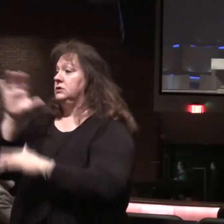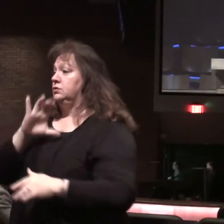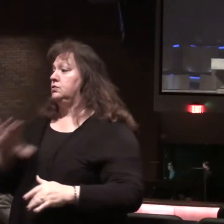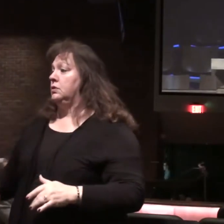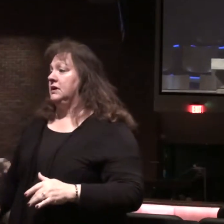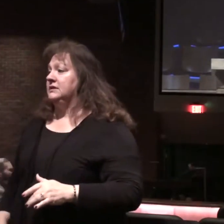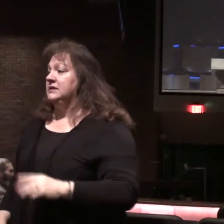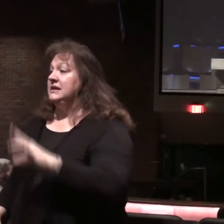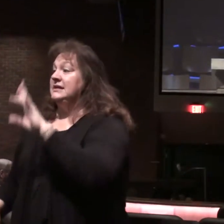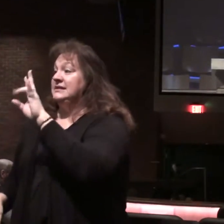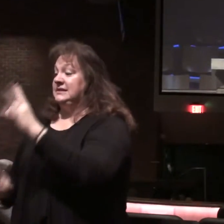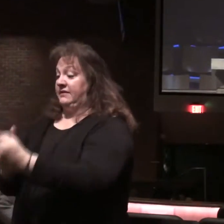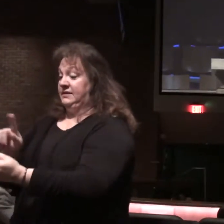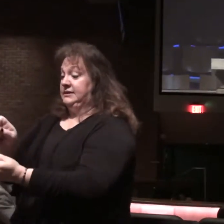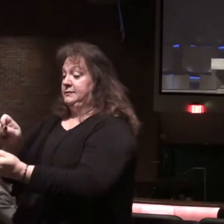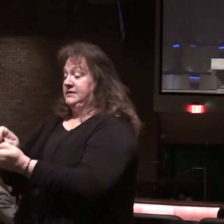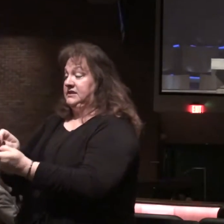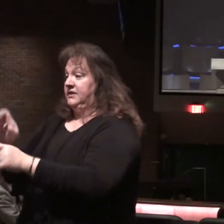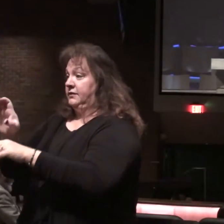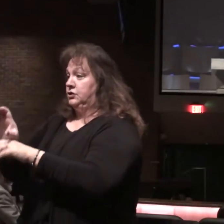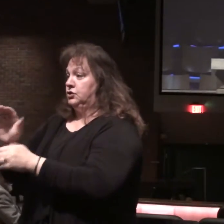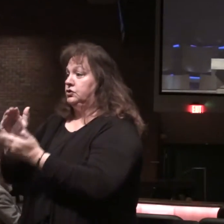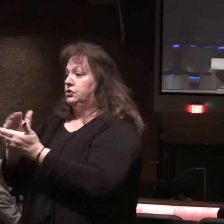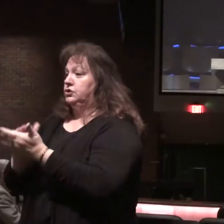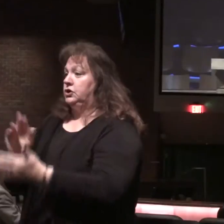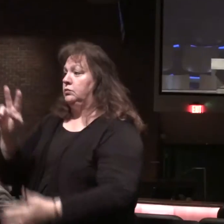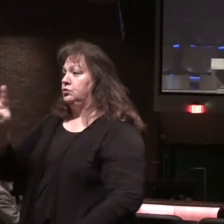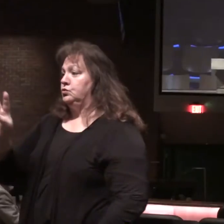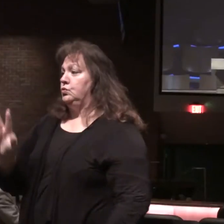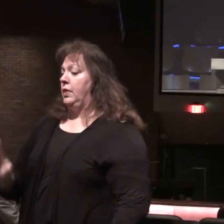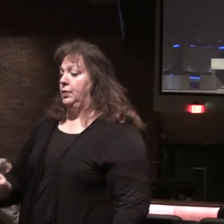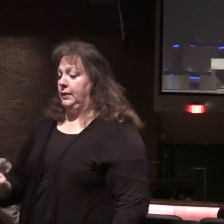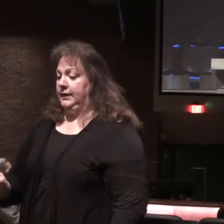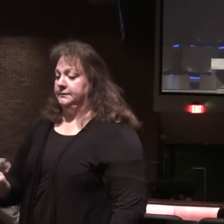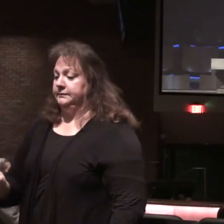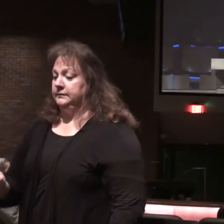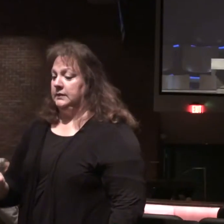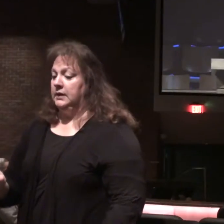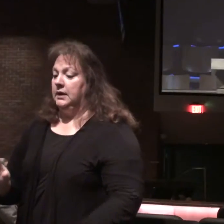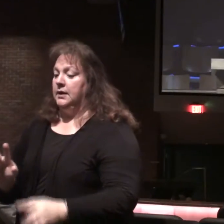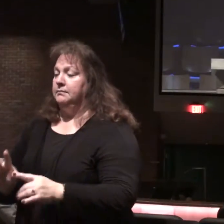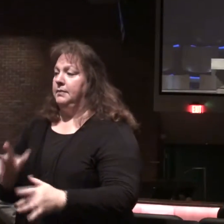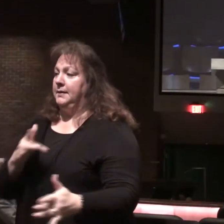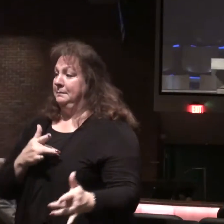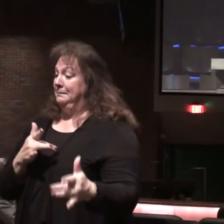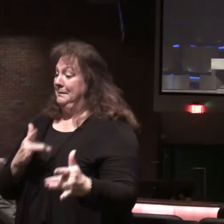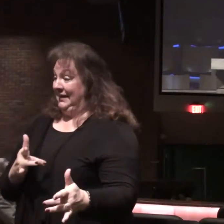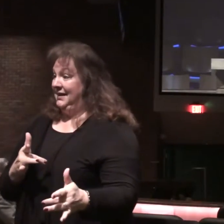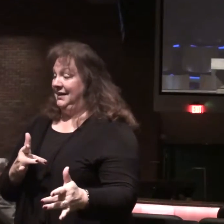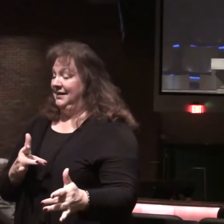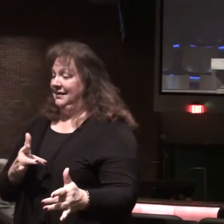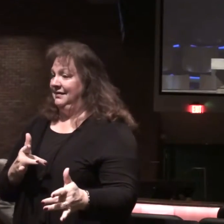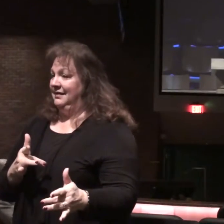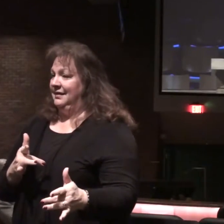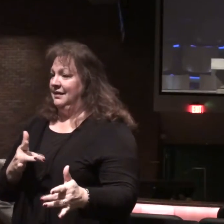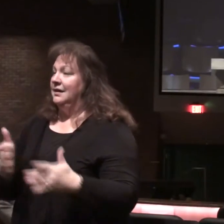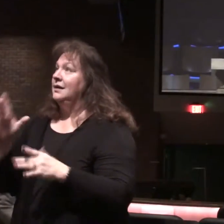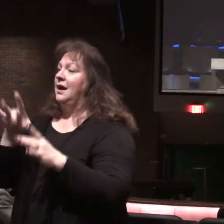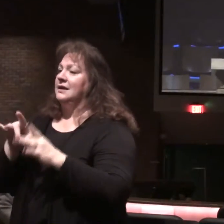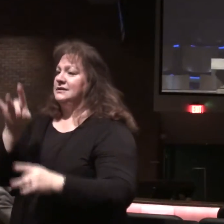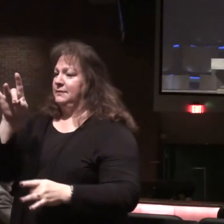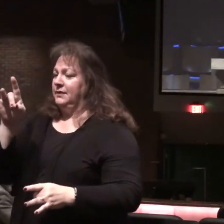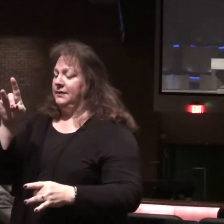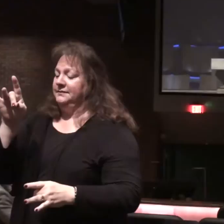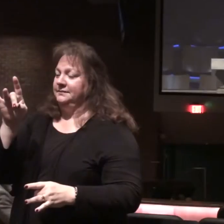Seven specific churches in chapters two and three. But by the intention of the Spirit of